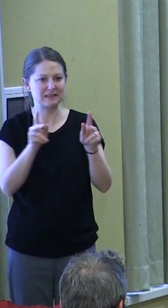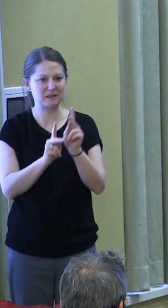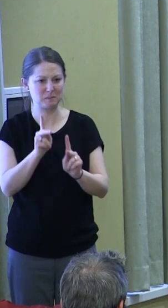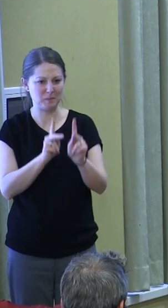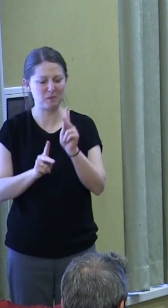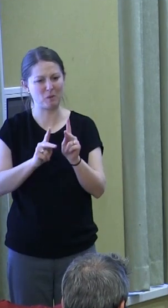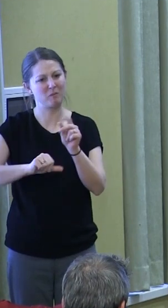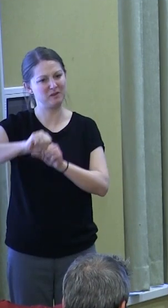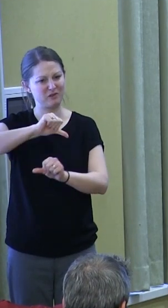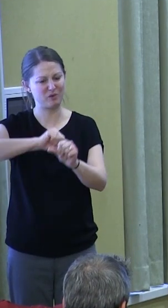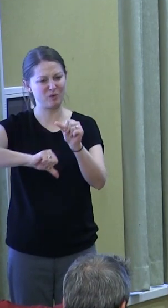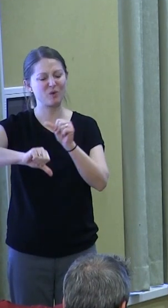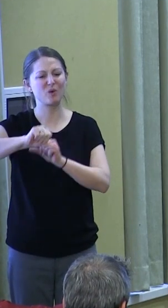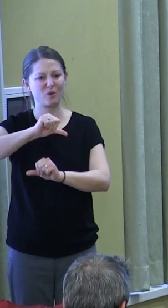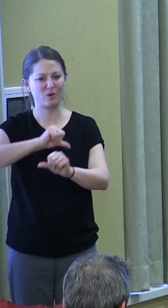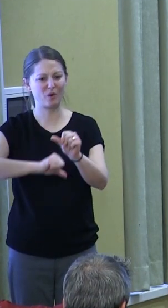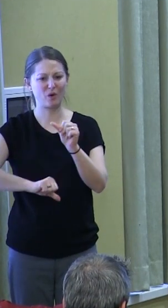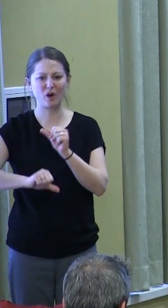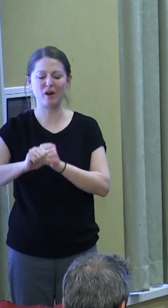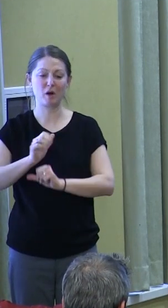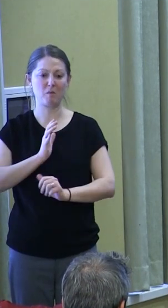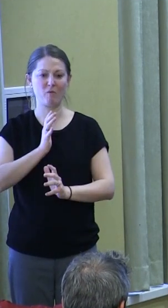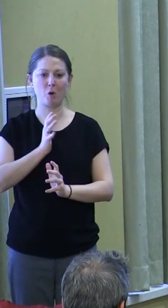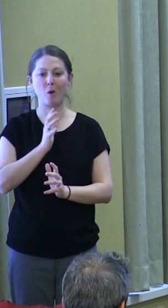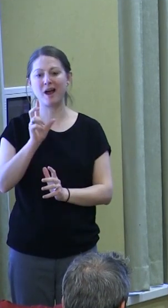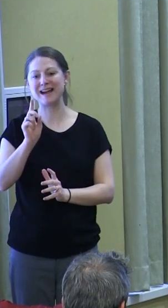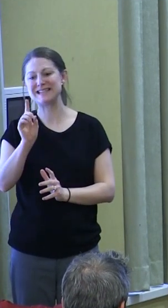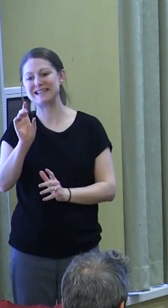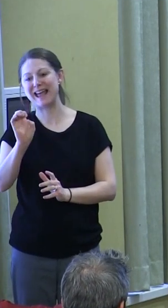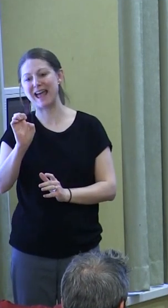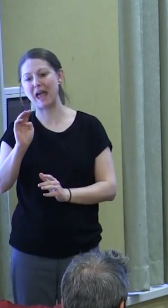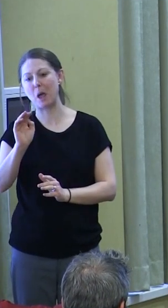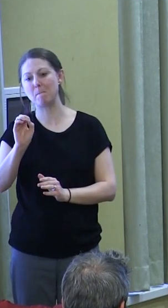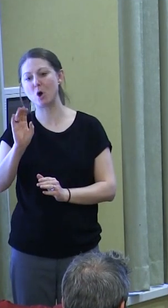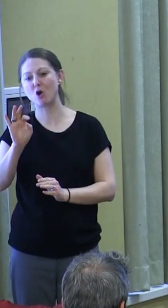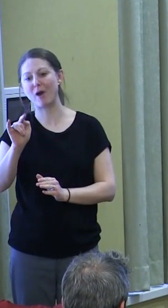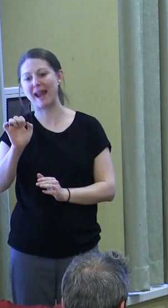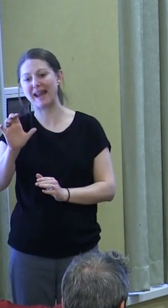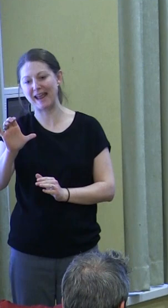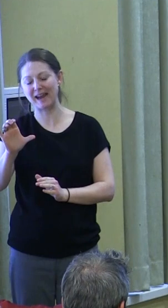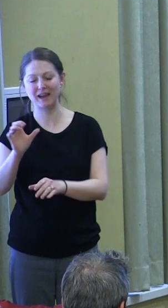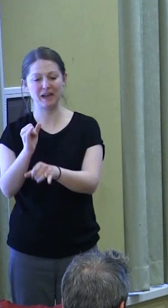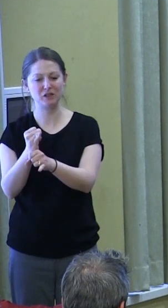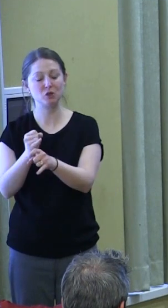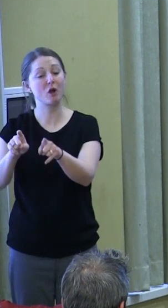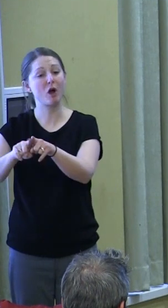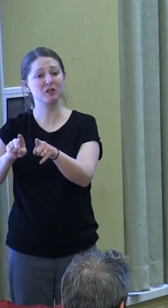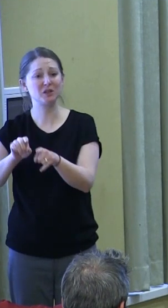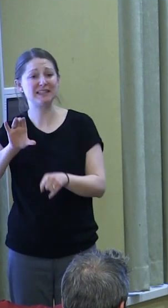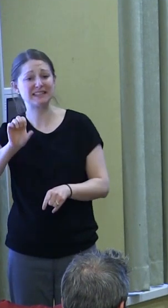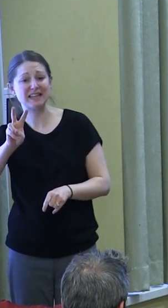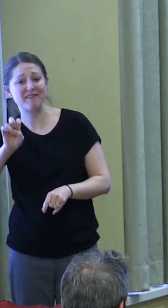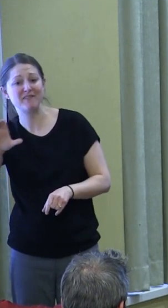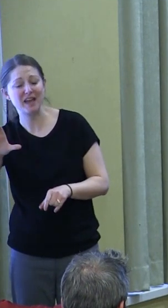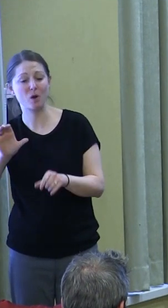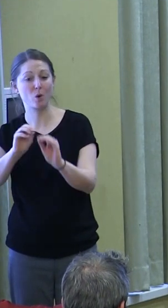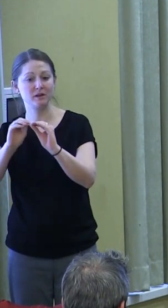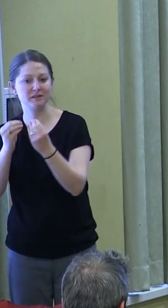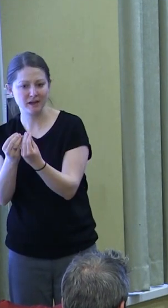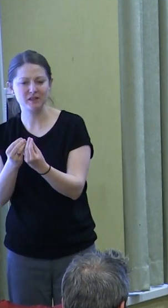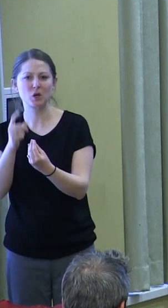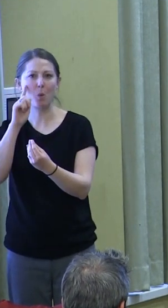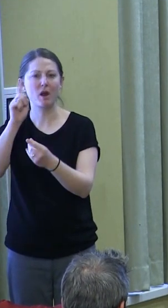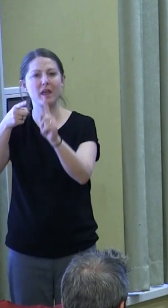from each other, from formal democratic institutions, and from civic organizations, where those visions of an